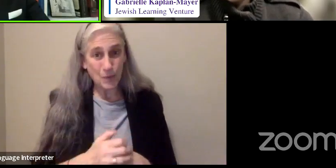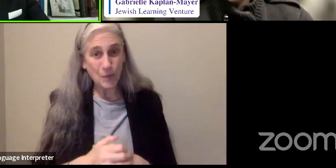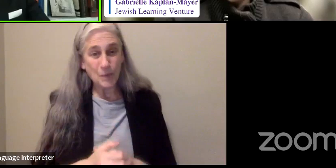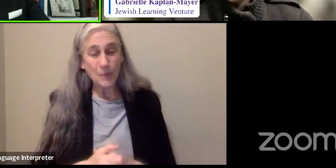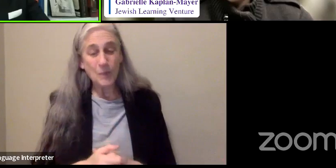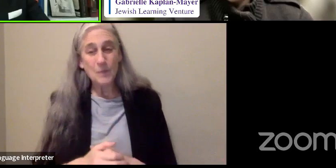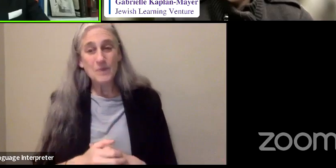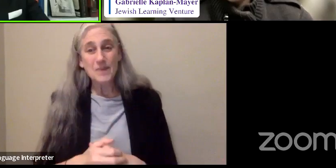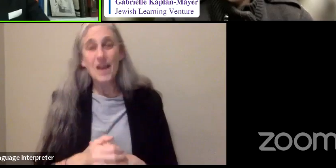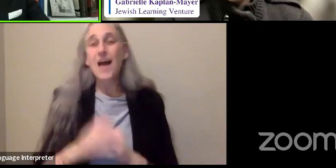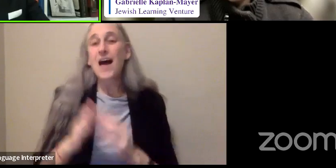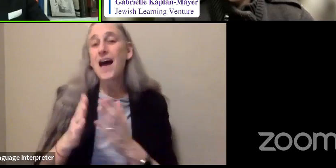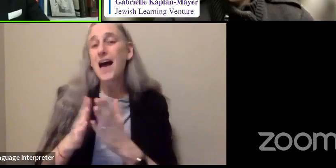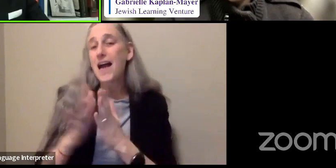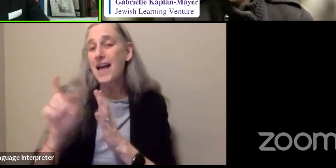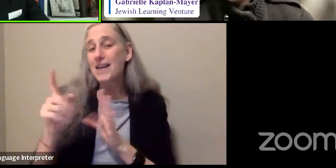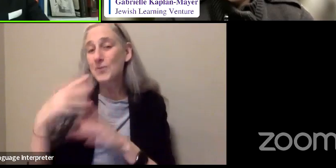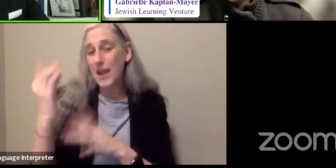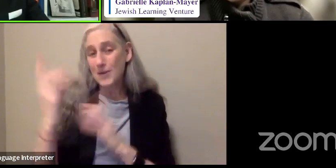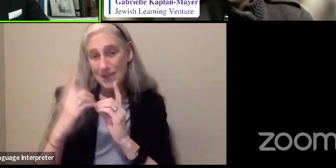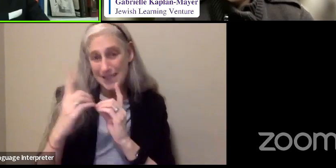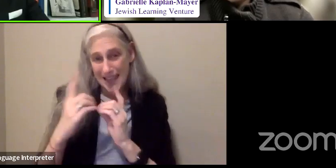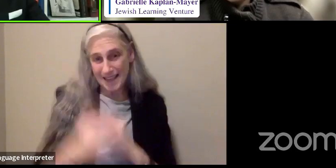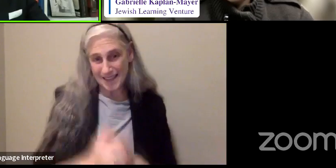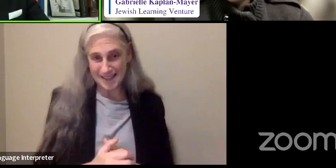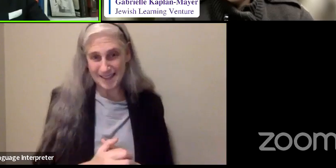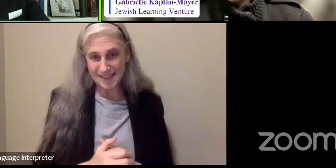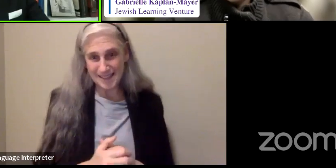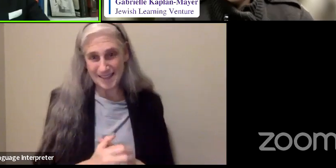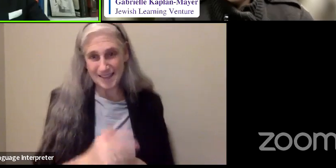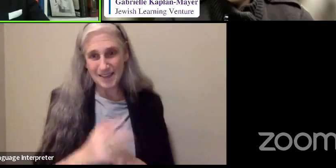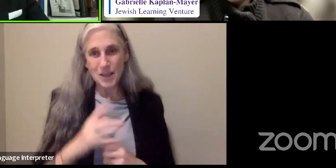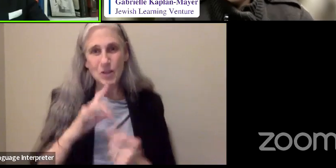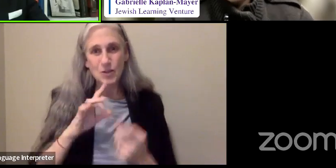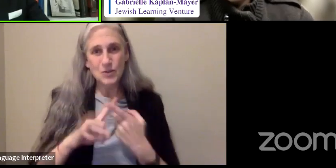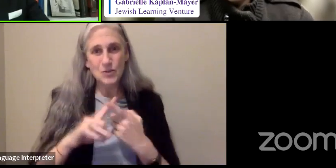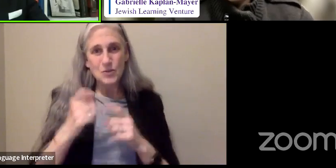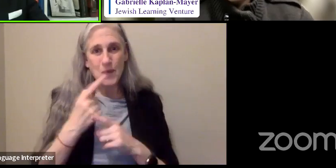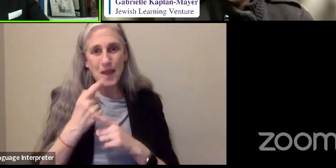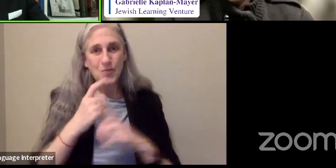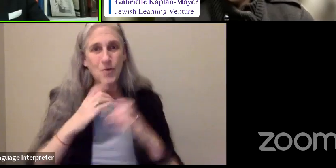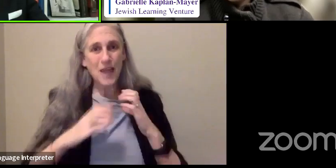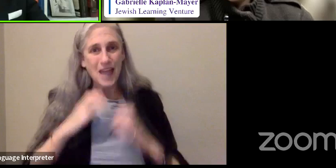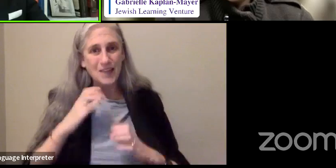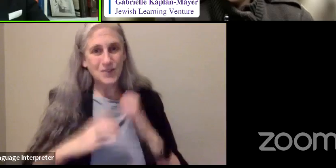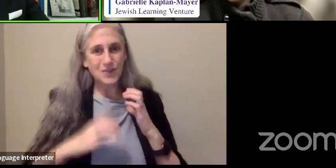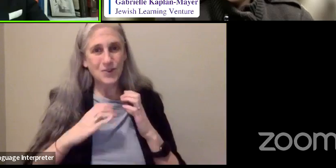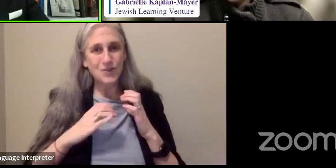I asked her out on a date to go to the annual cancer charity ball.